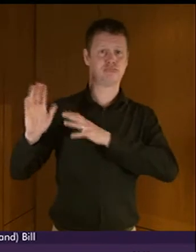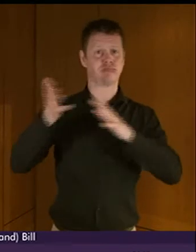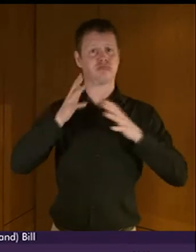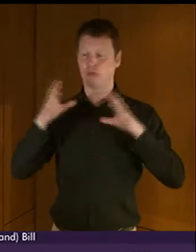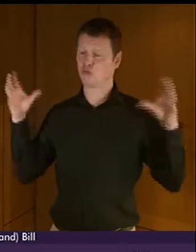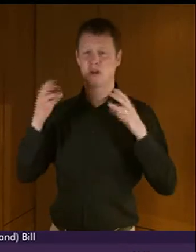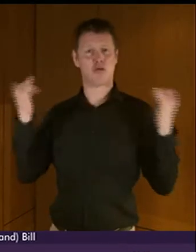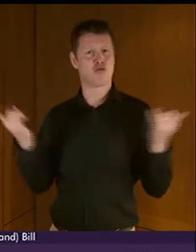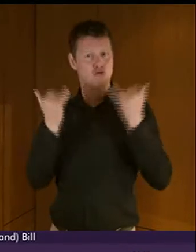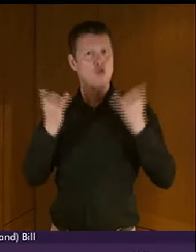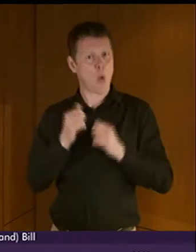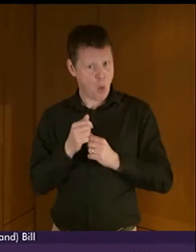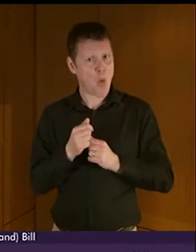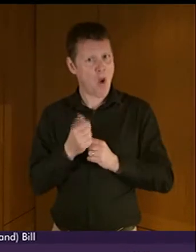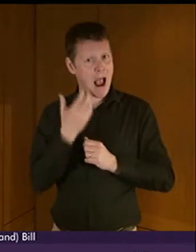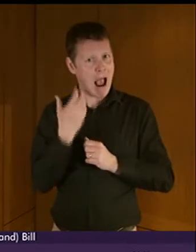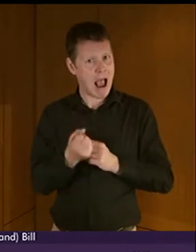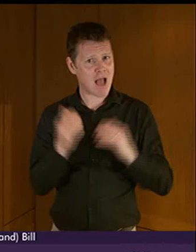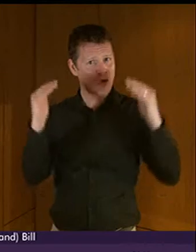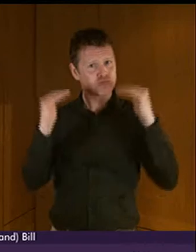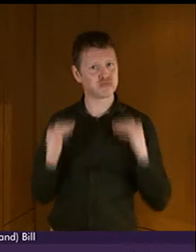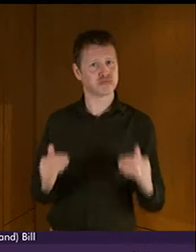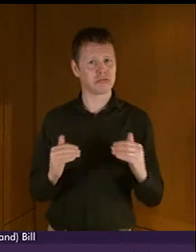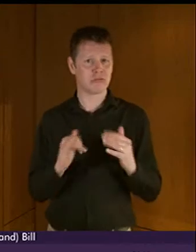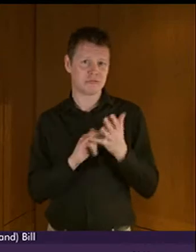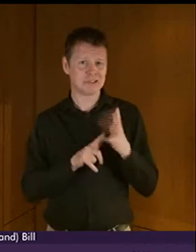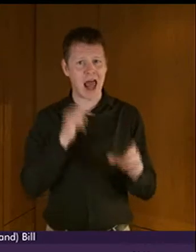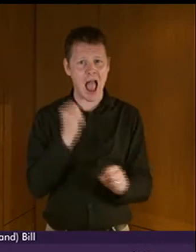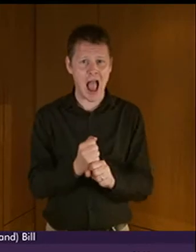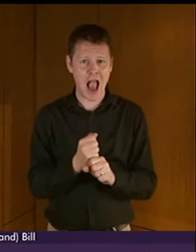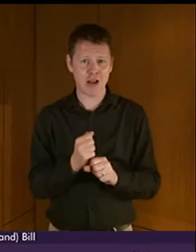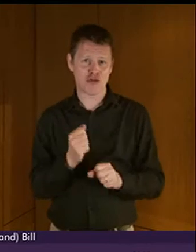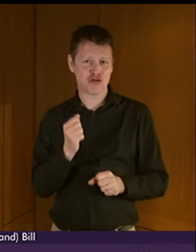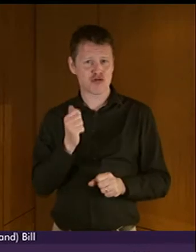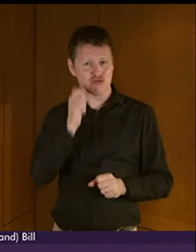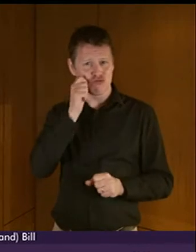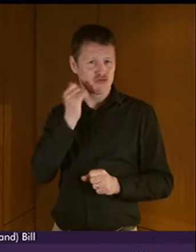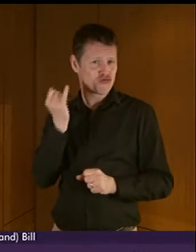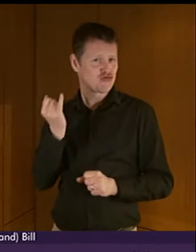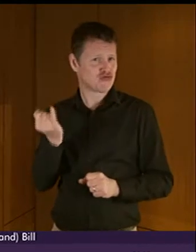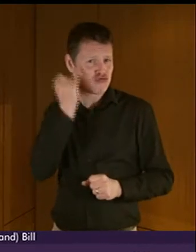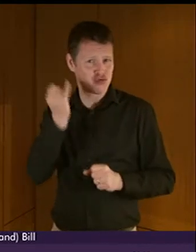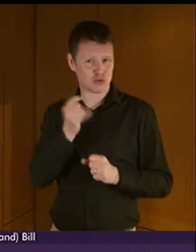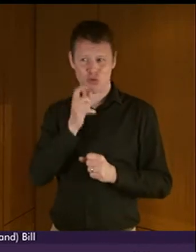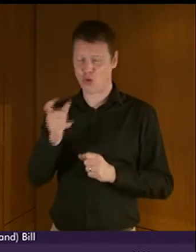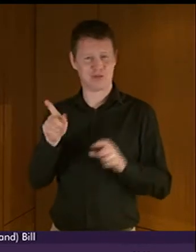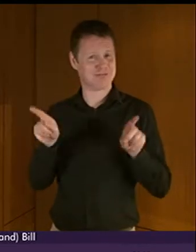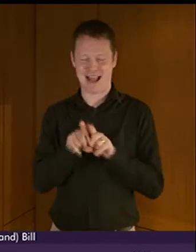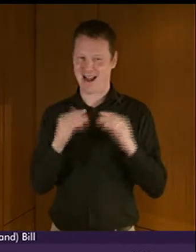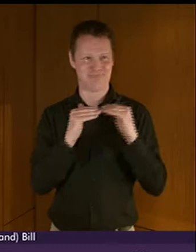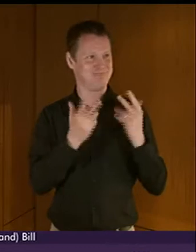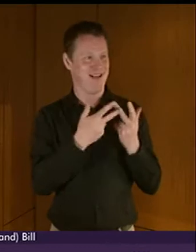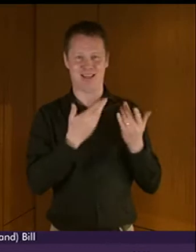and has rude words, genuinely is as rich as any other language. Now,